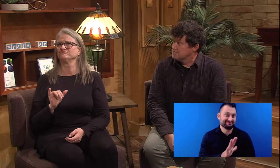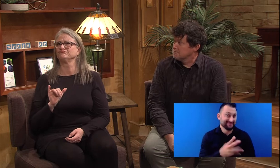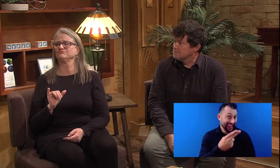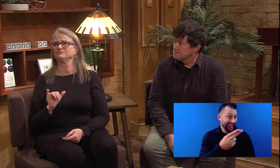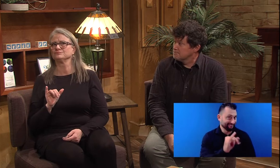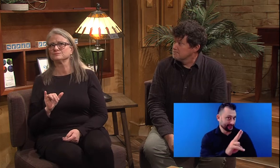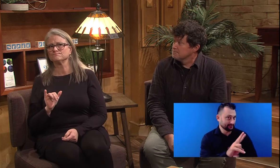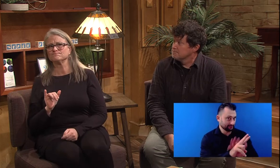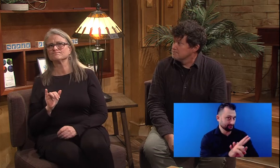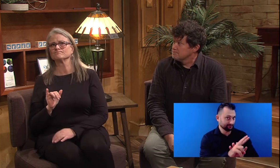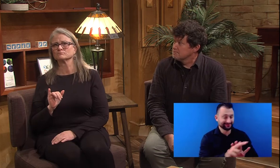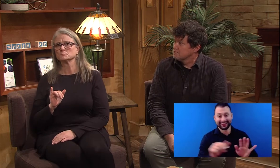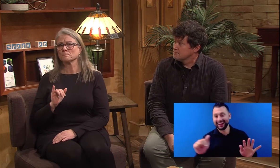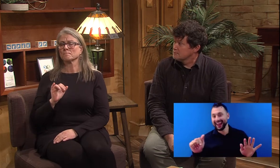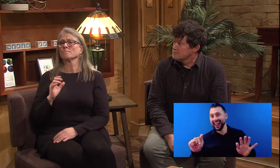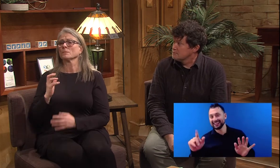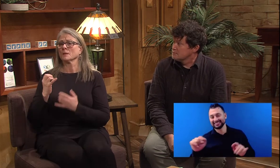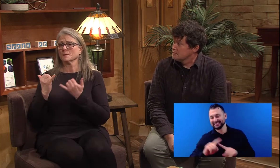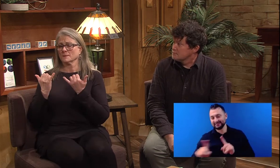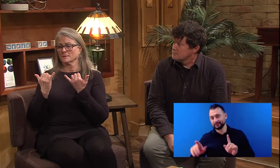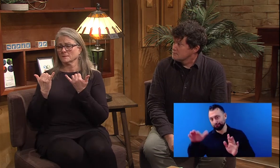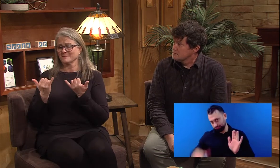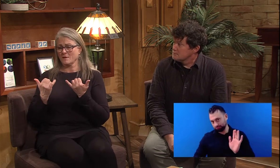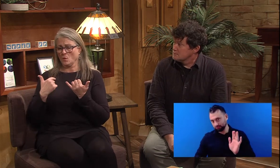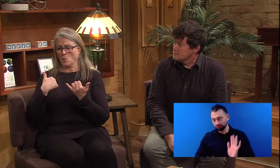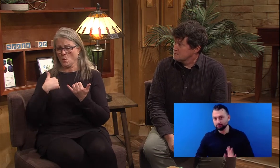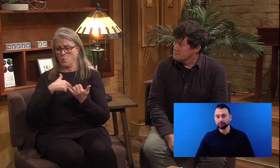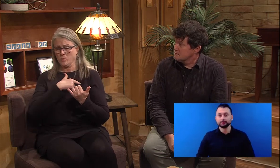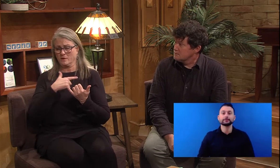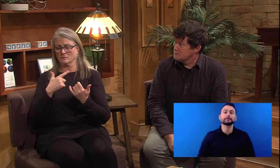Oh, okay. All right. So,